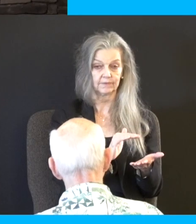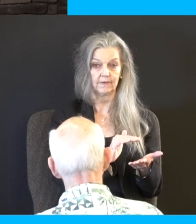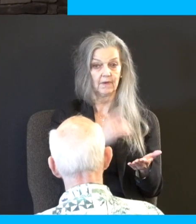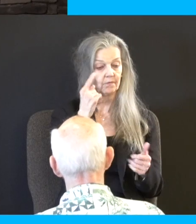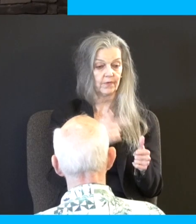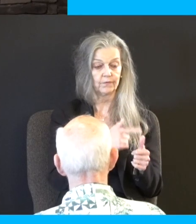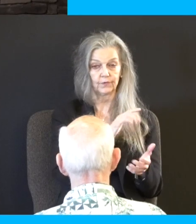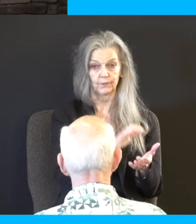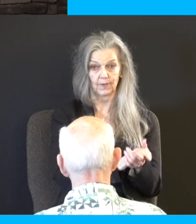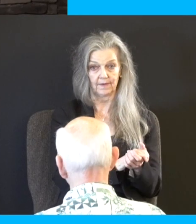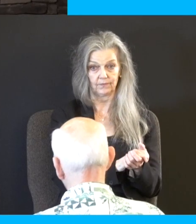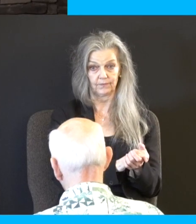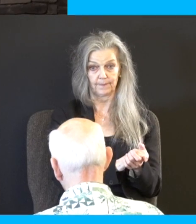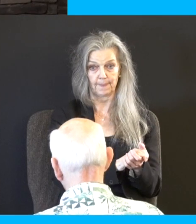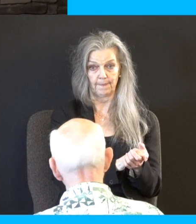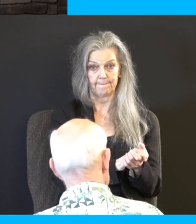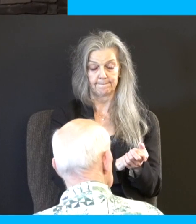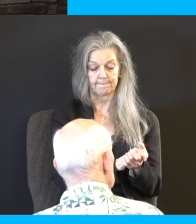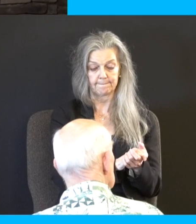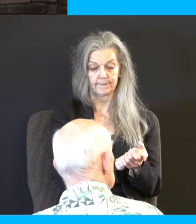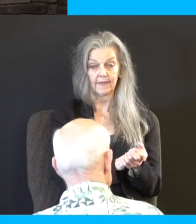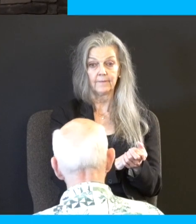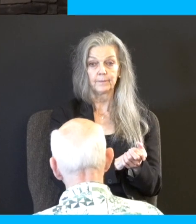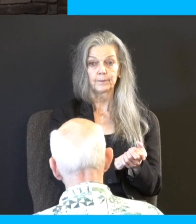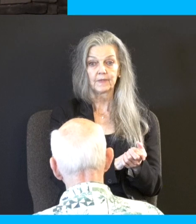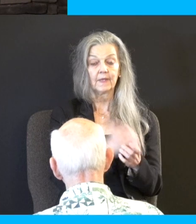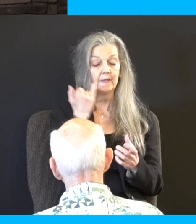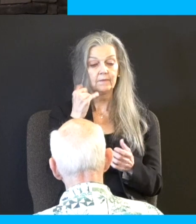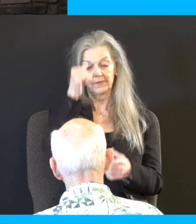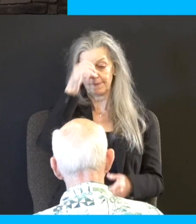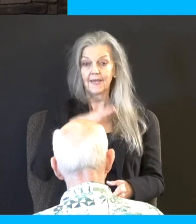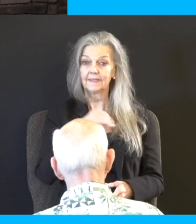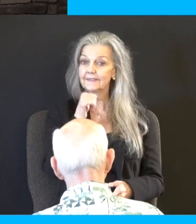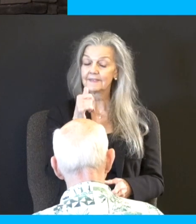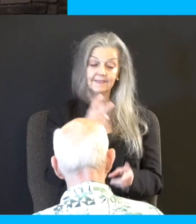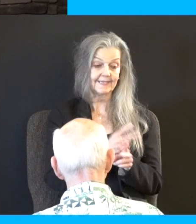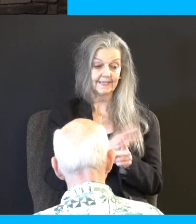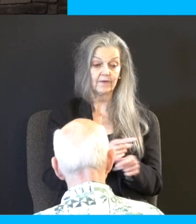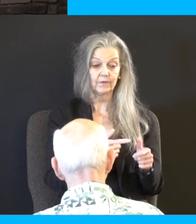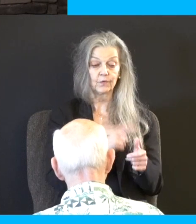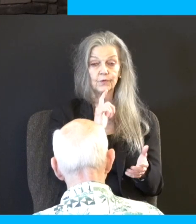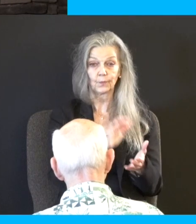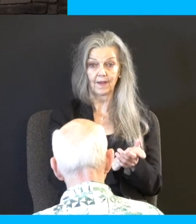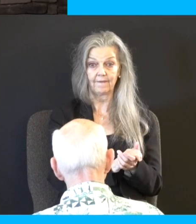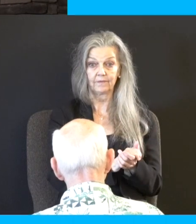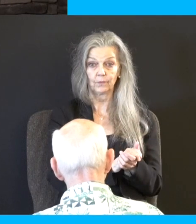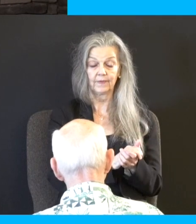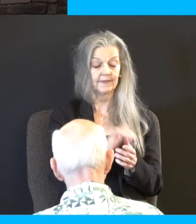not diminish them. And if he do not these three, food, clothing, take care of her, and relational duty of marriage.